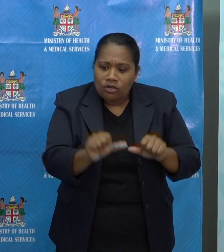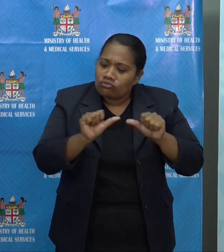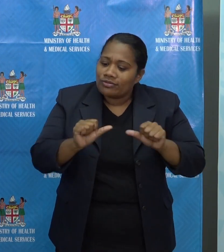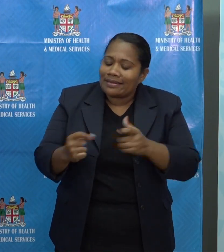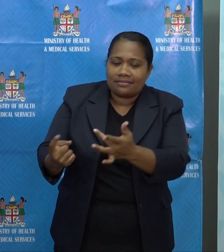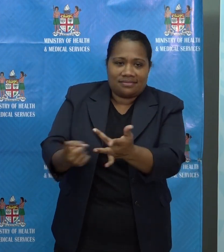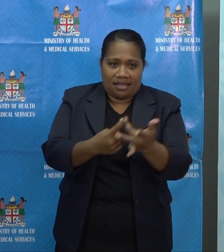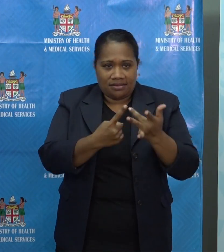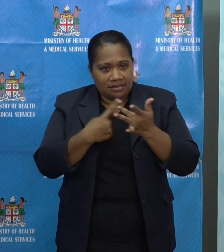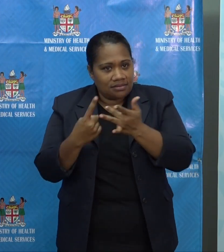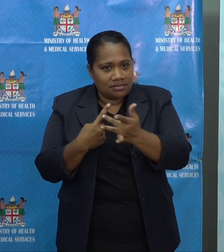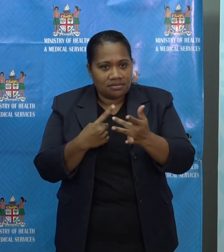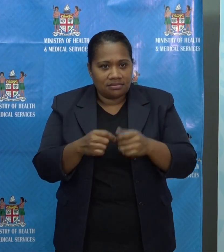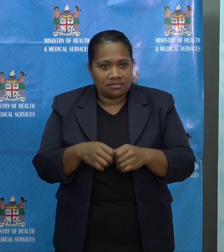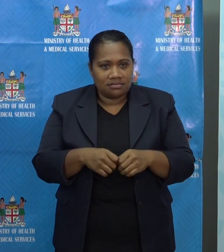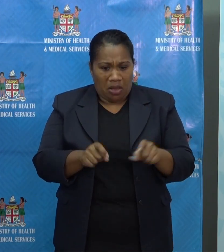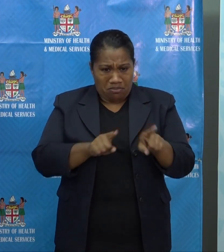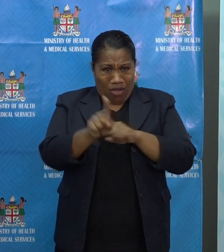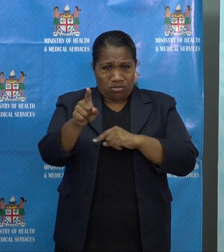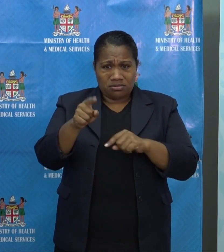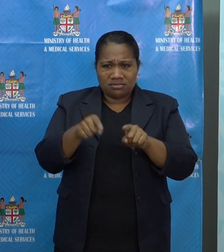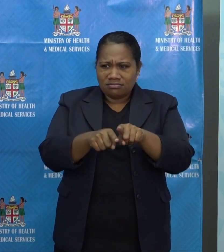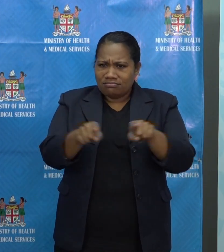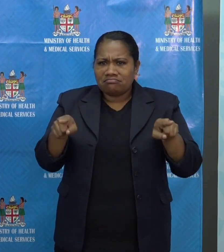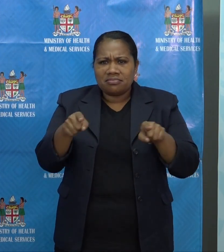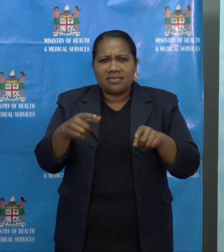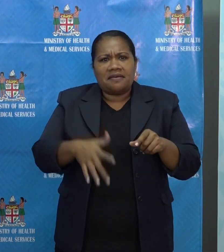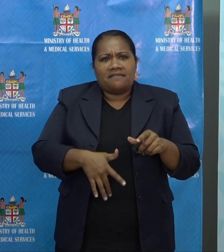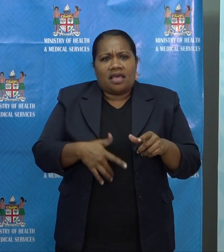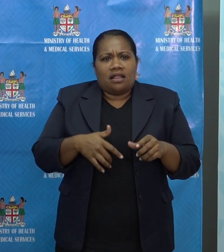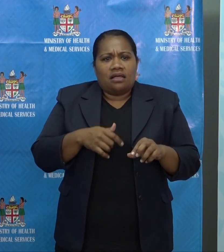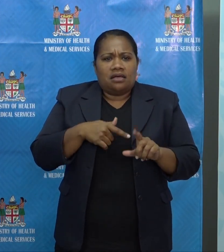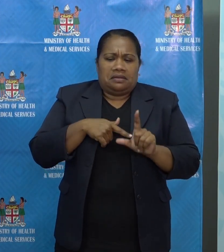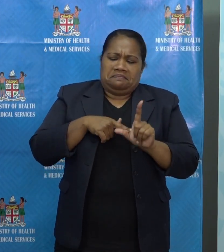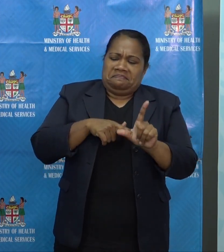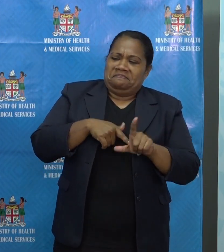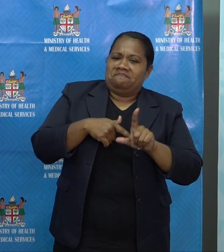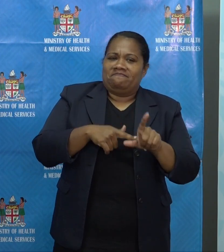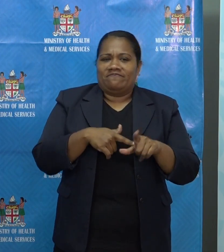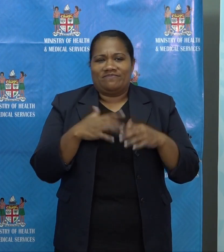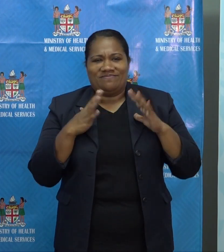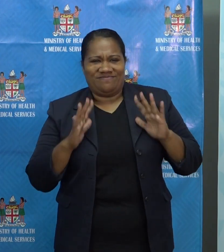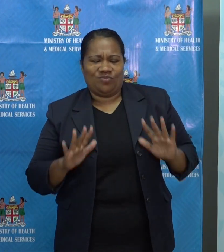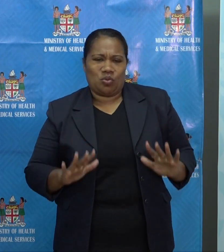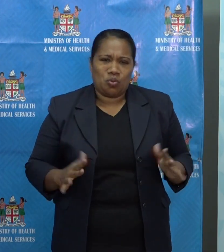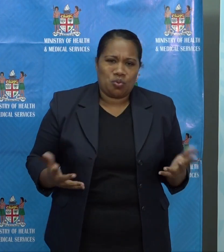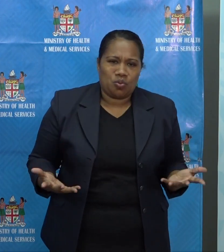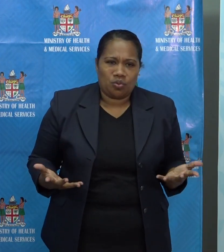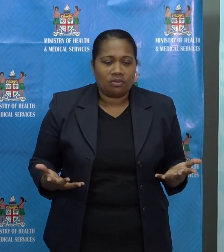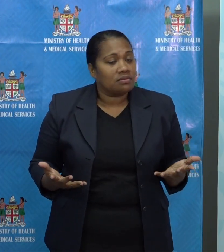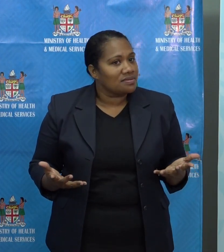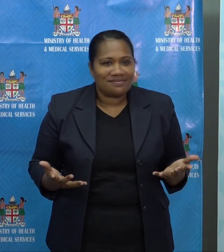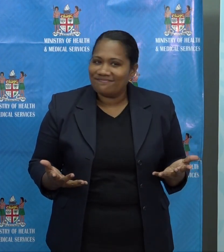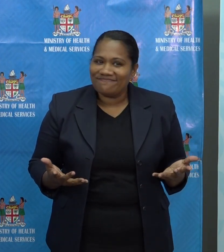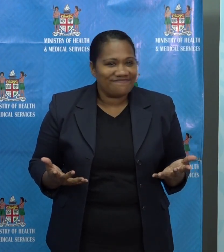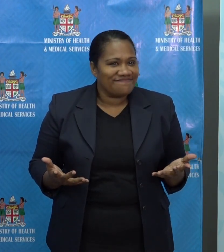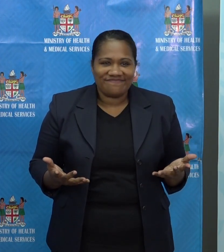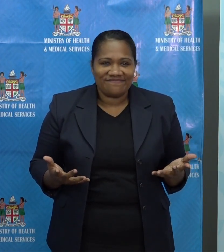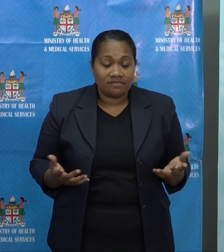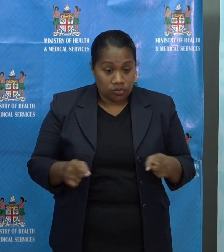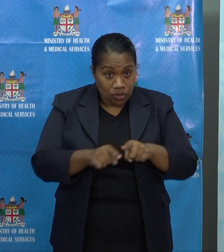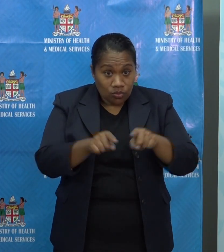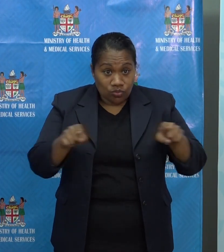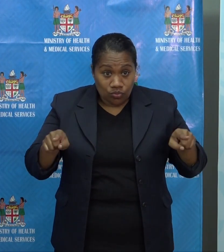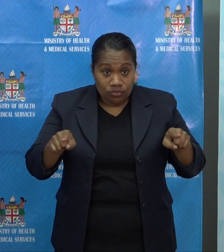Most of us may feel young and invisible or most of you may feel young and invincible. You aren't. You or